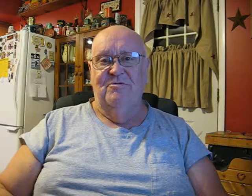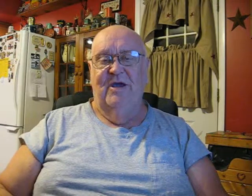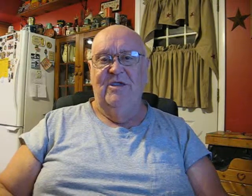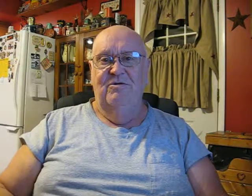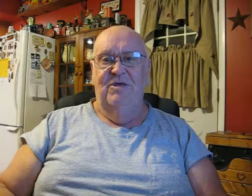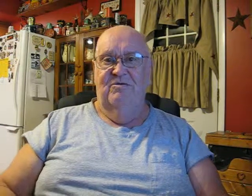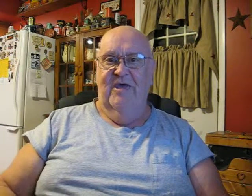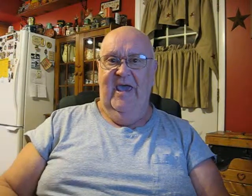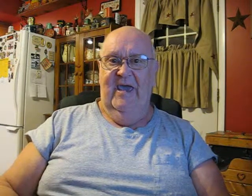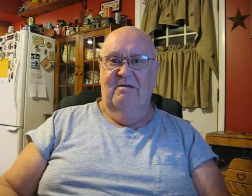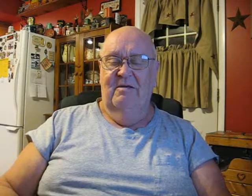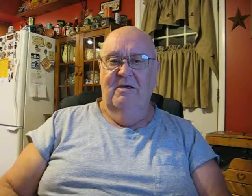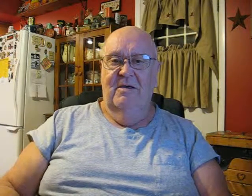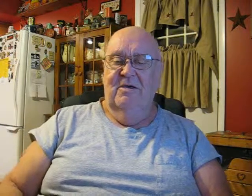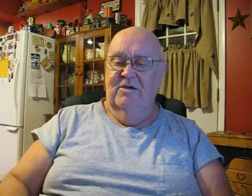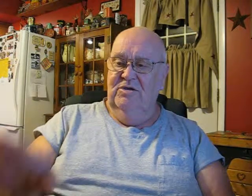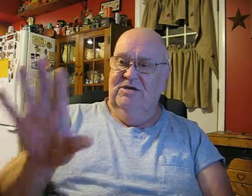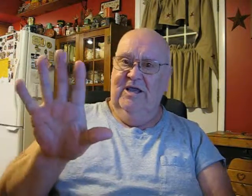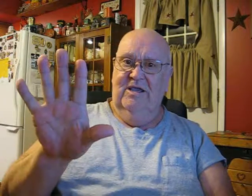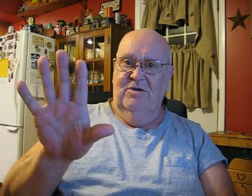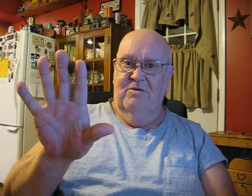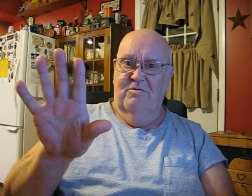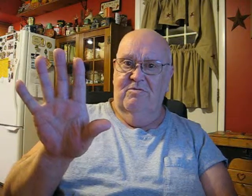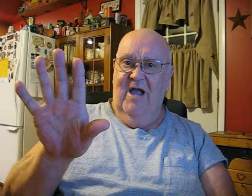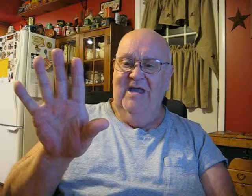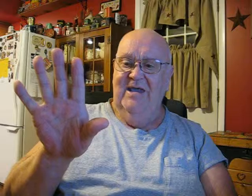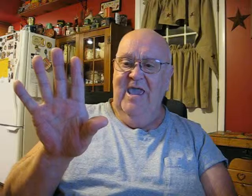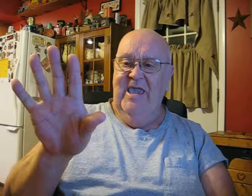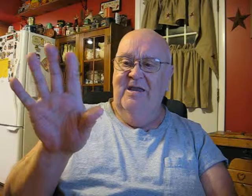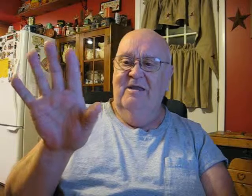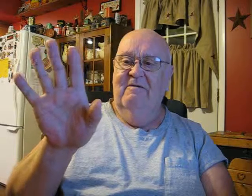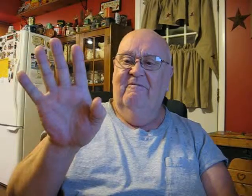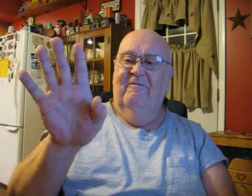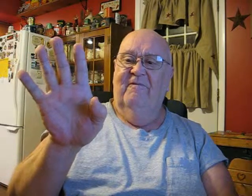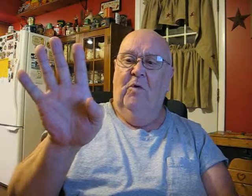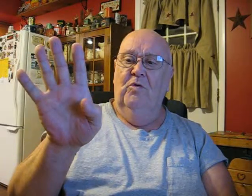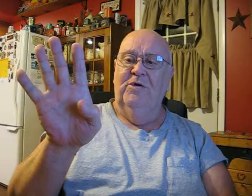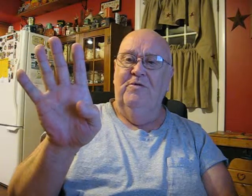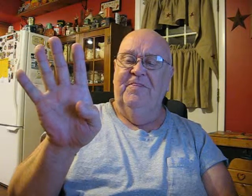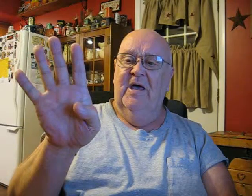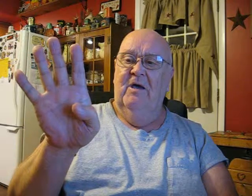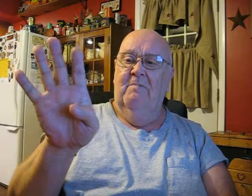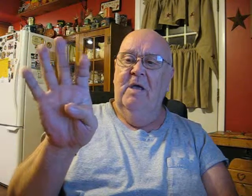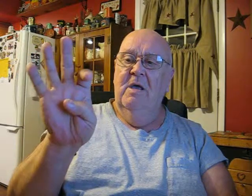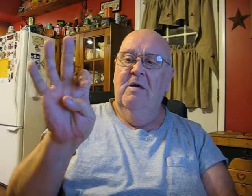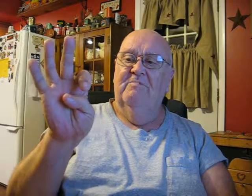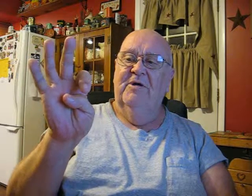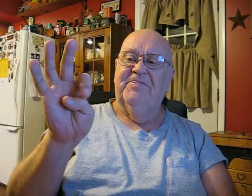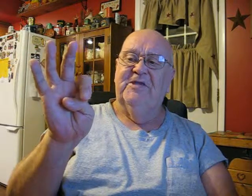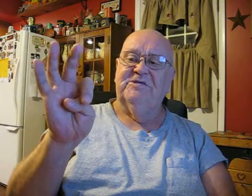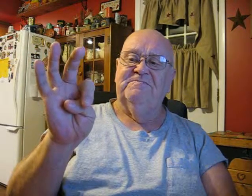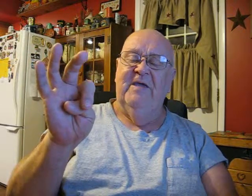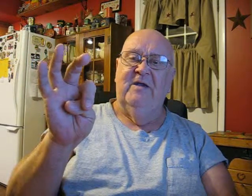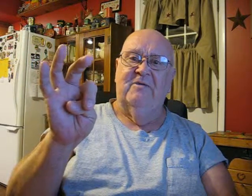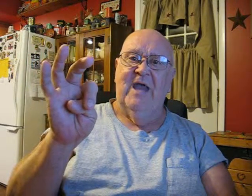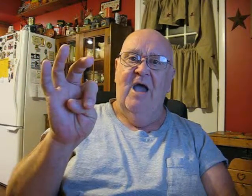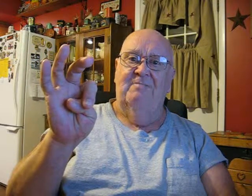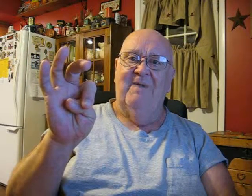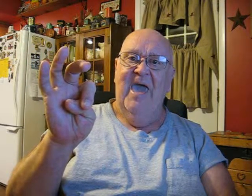the way you do that take your right hand fold your thumb put this finger down past